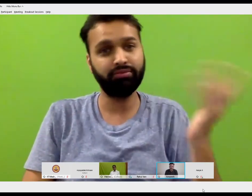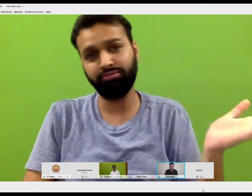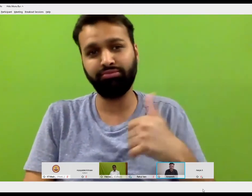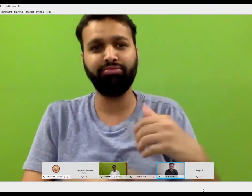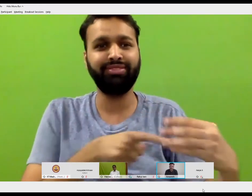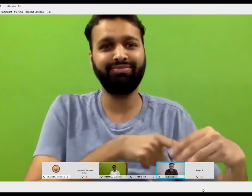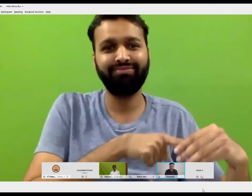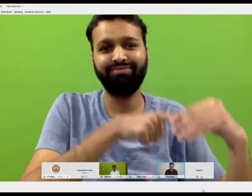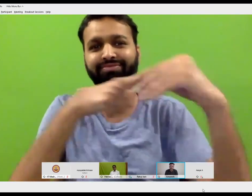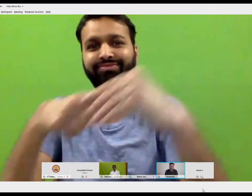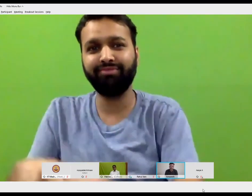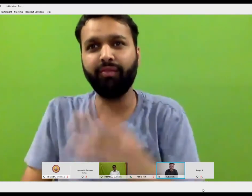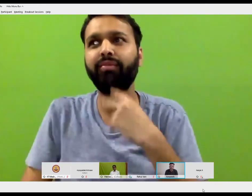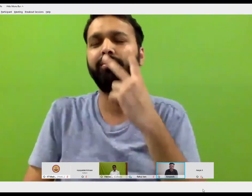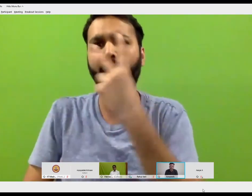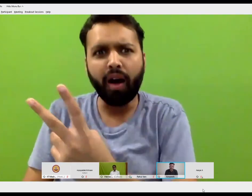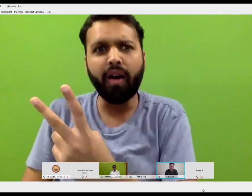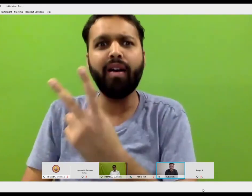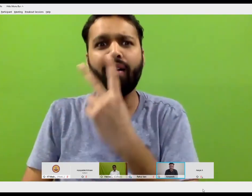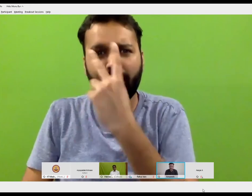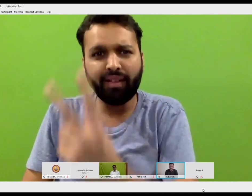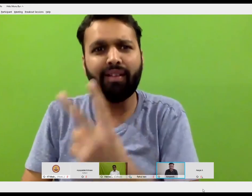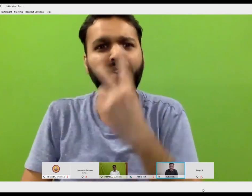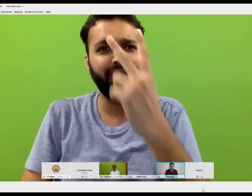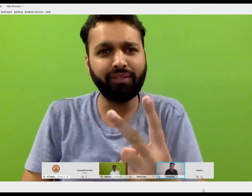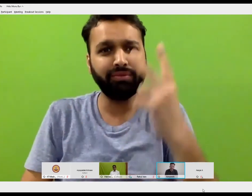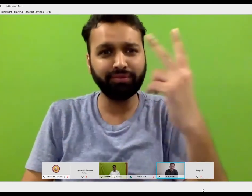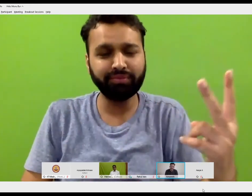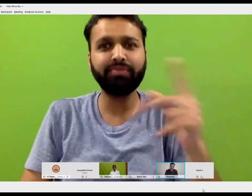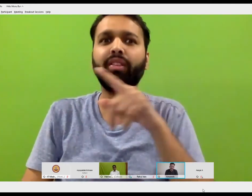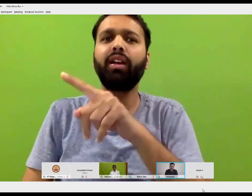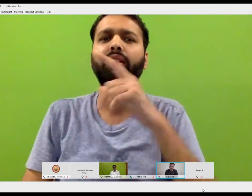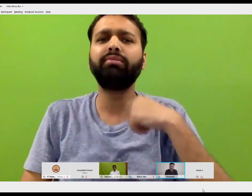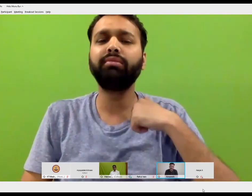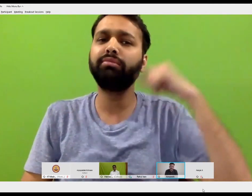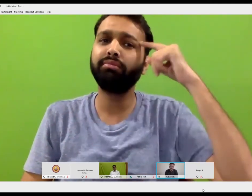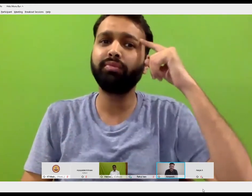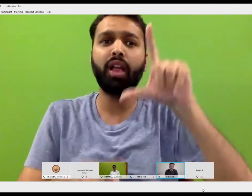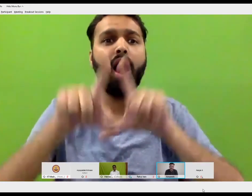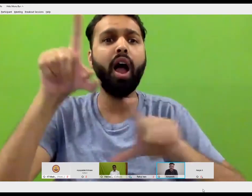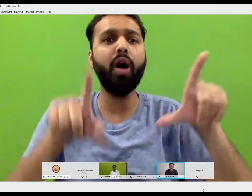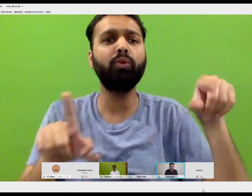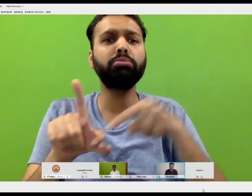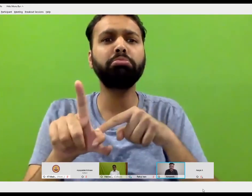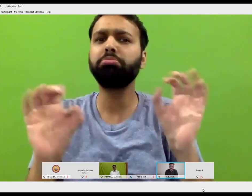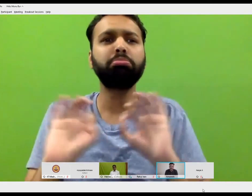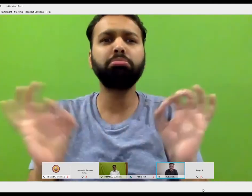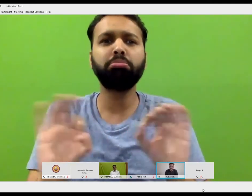deaf clubs. So my parents used to take me to all these places, and I used to see